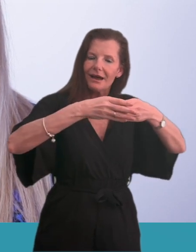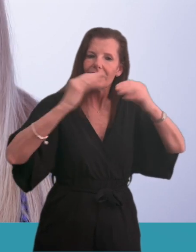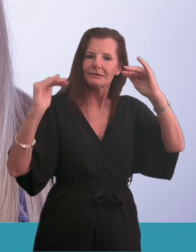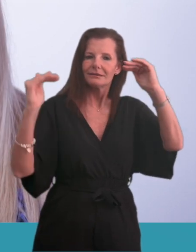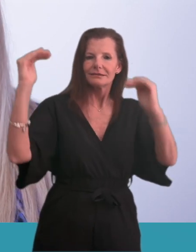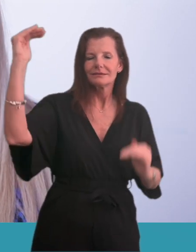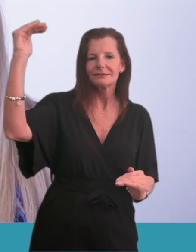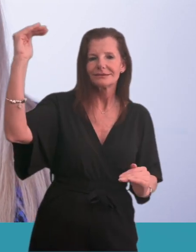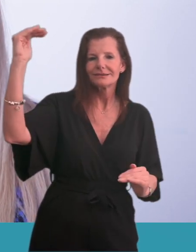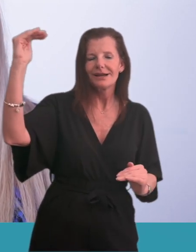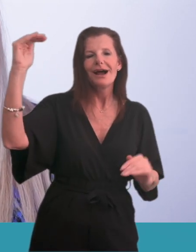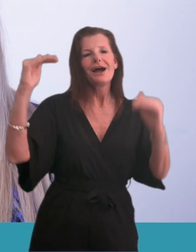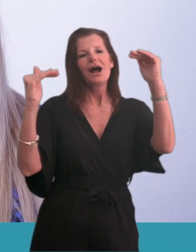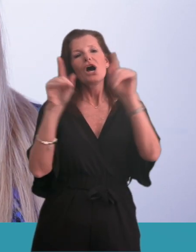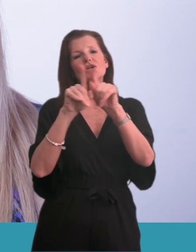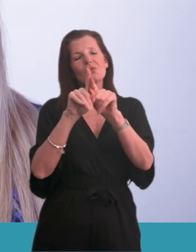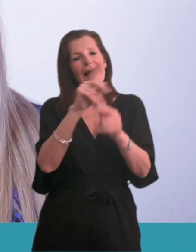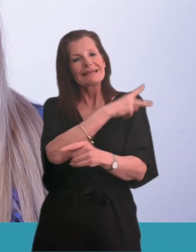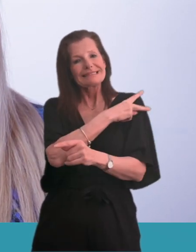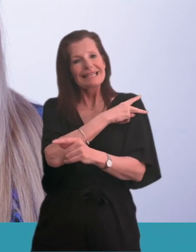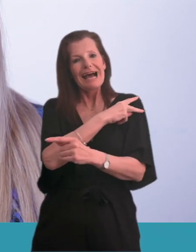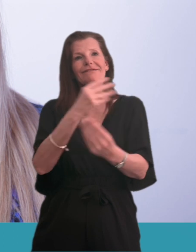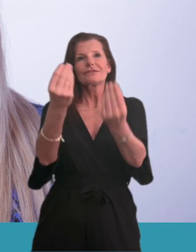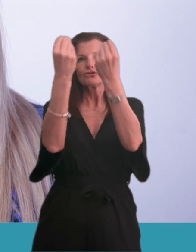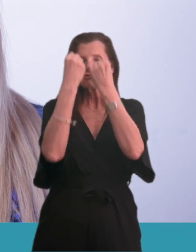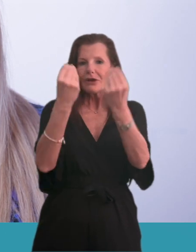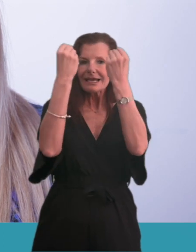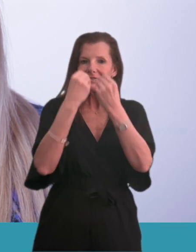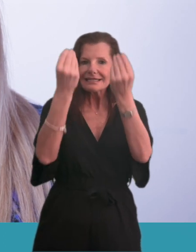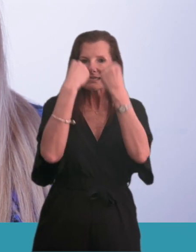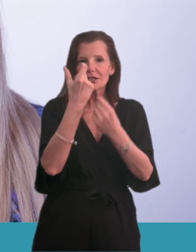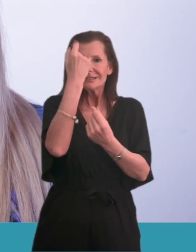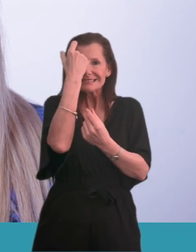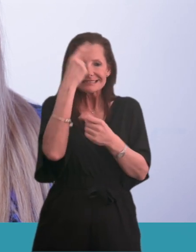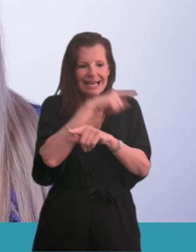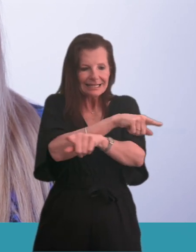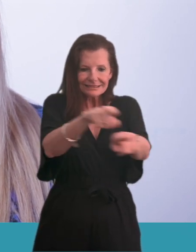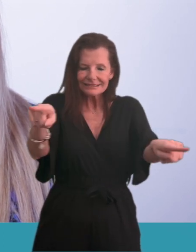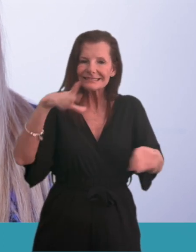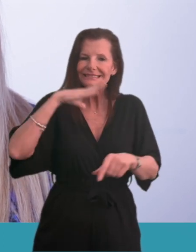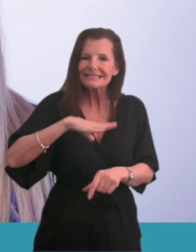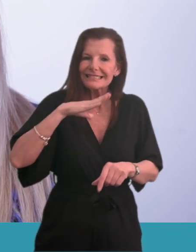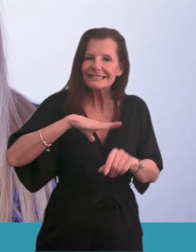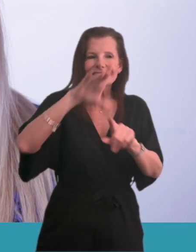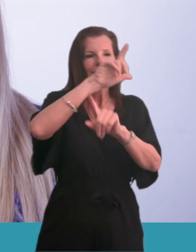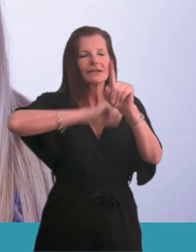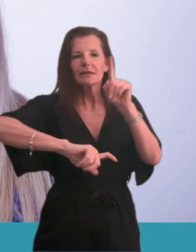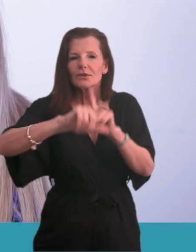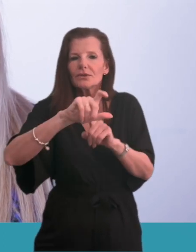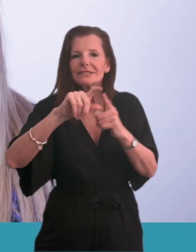These groups also want hospital staff to have training to better understand the needs of particular communities or people with certain